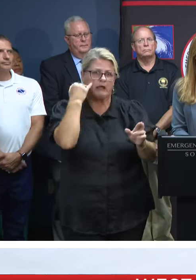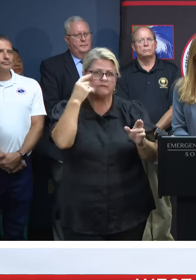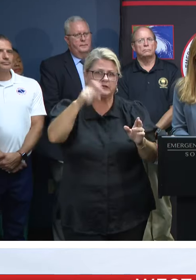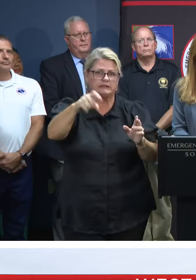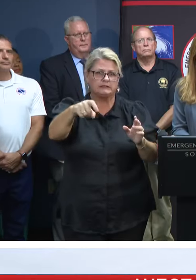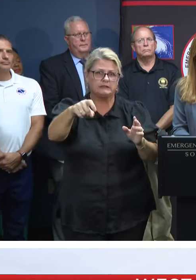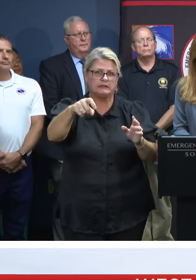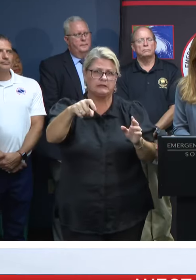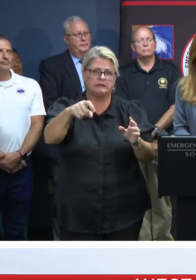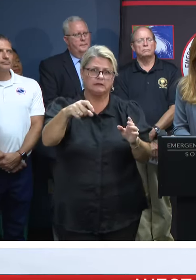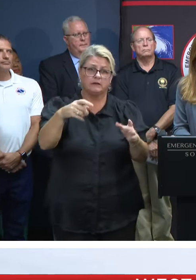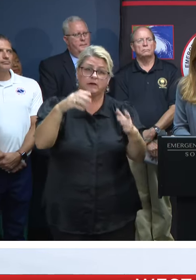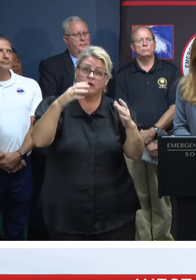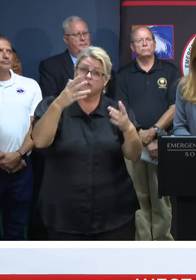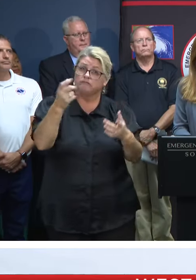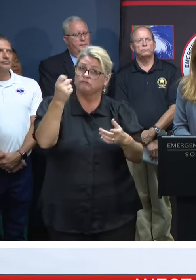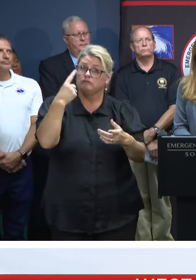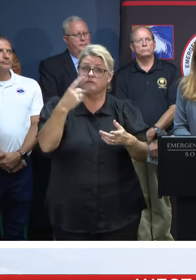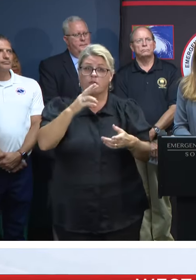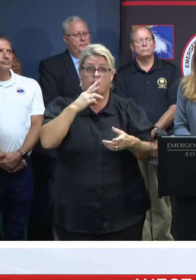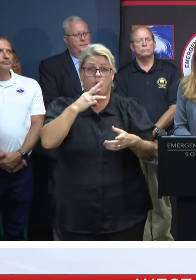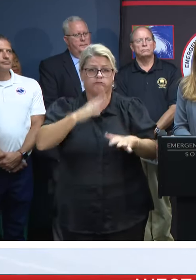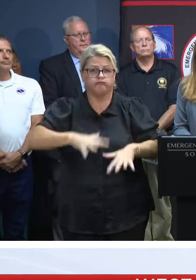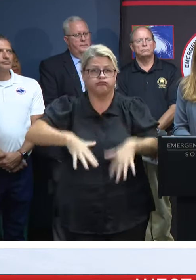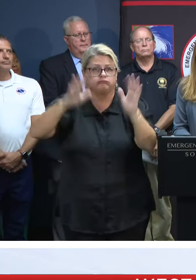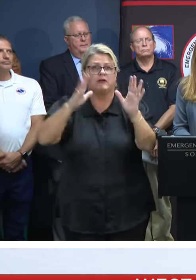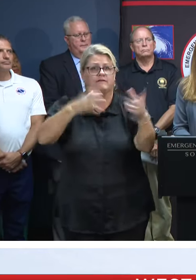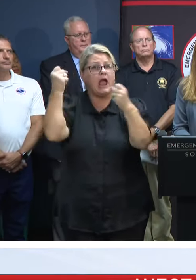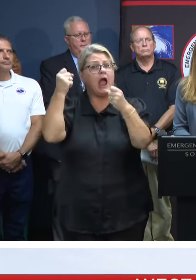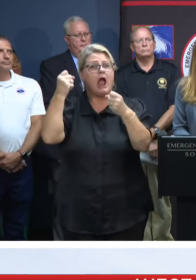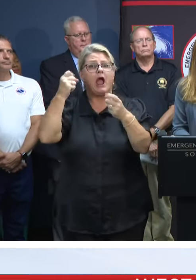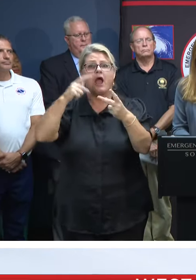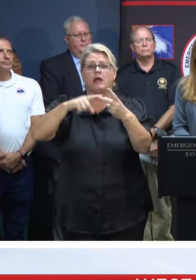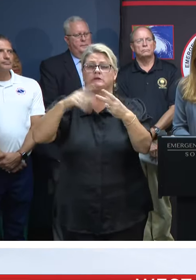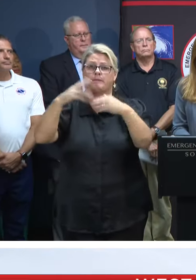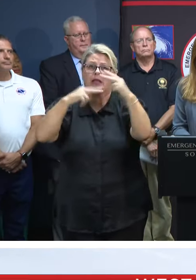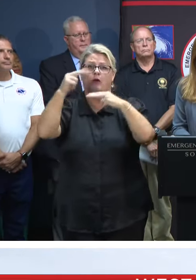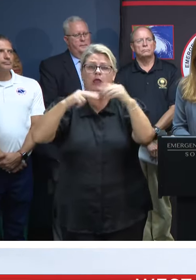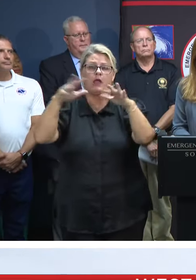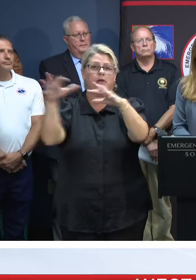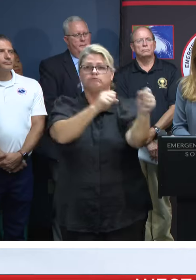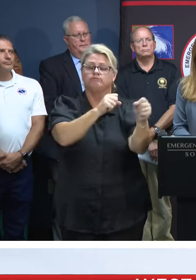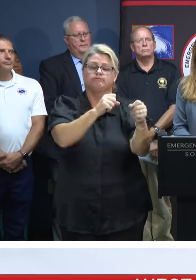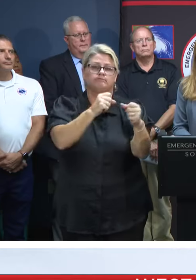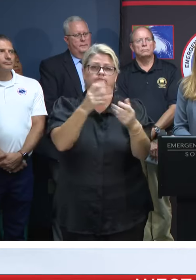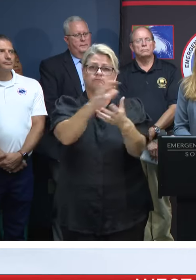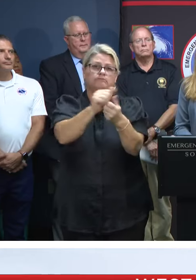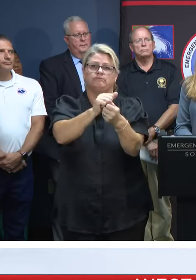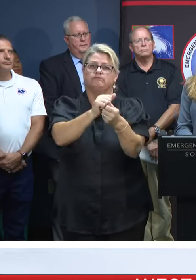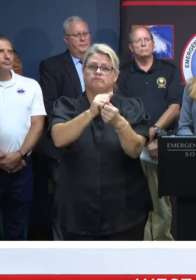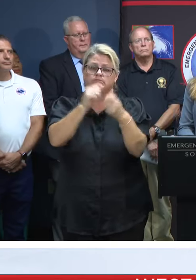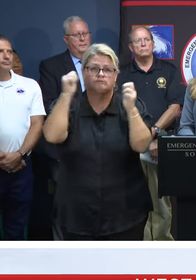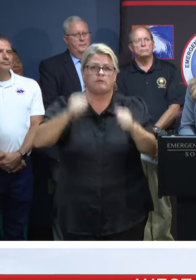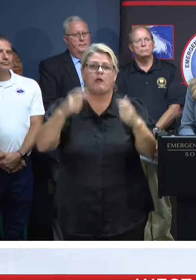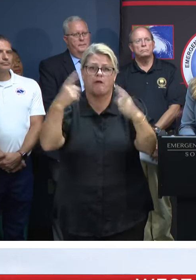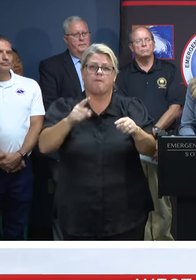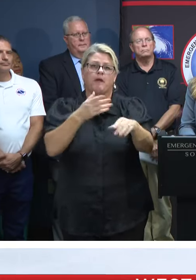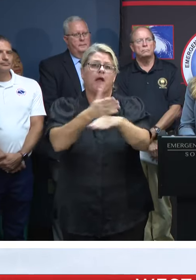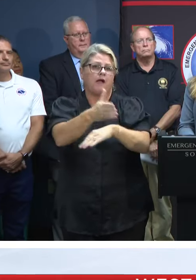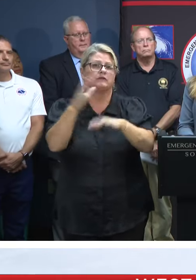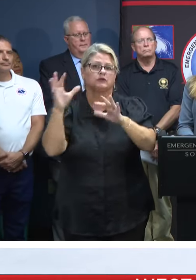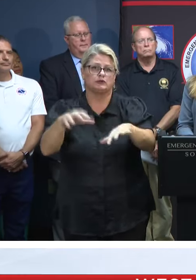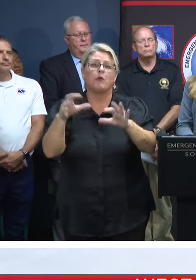what may be swift water rescues, flooding, structural damage, et cetera, that may occur after this storm.